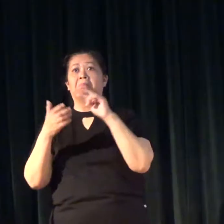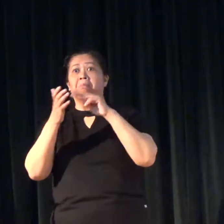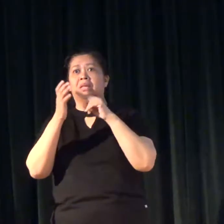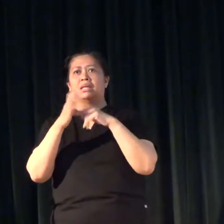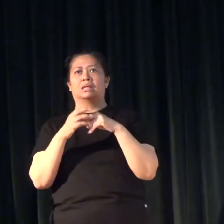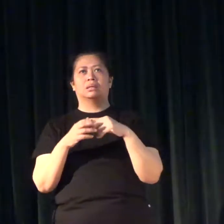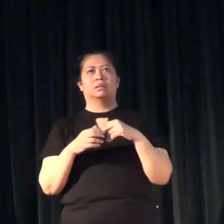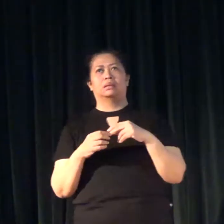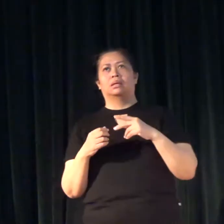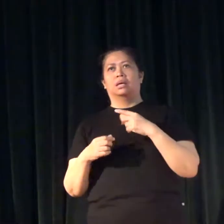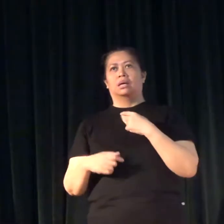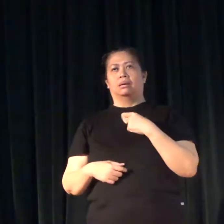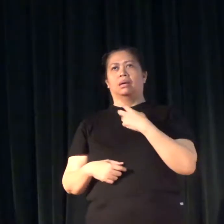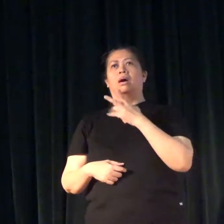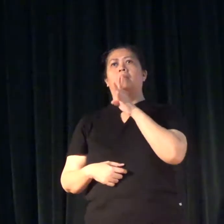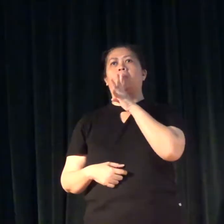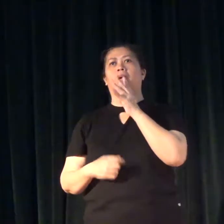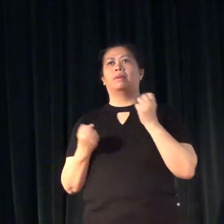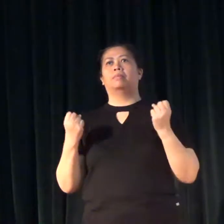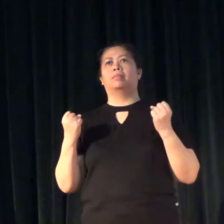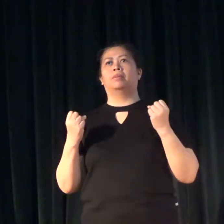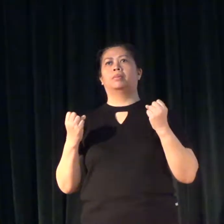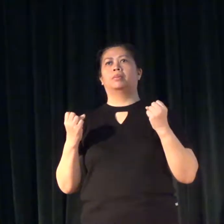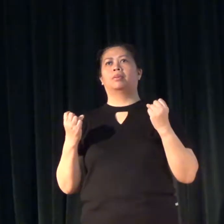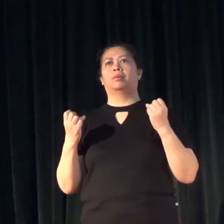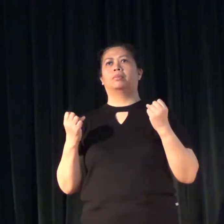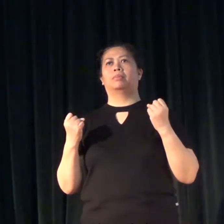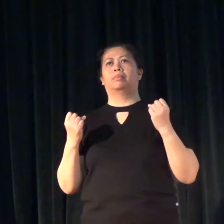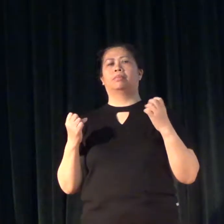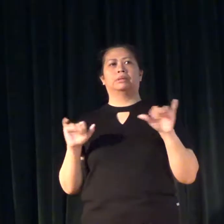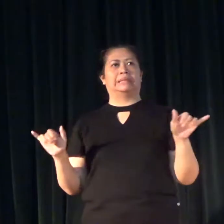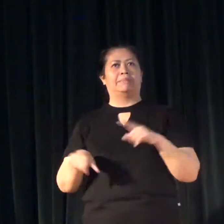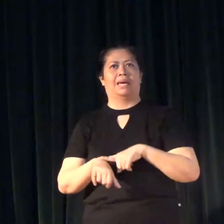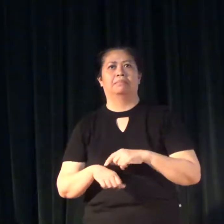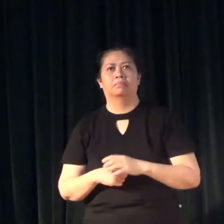means signing and speaking at the same time.